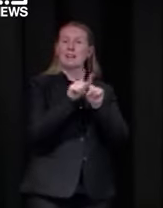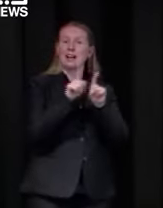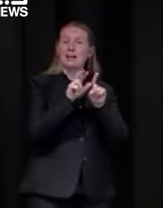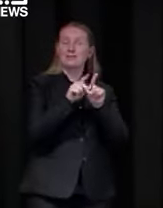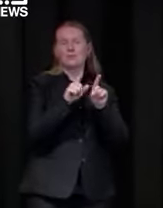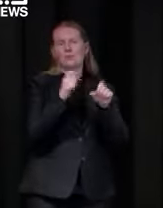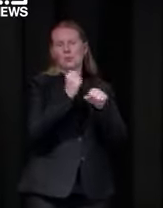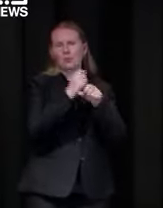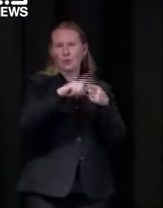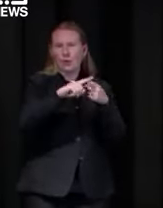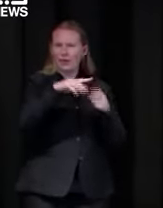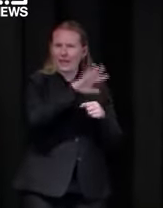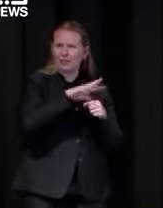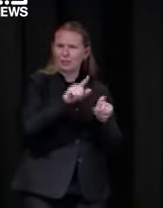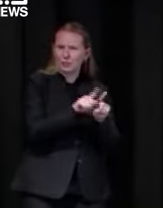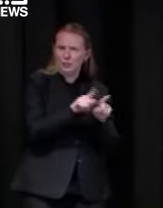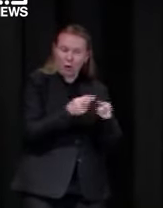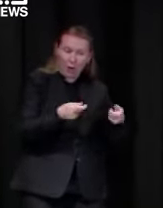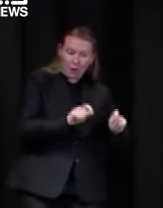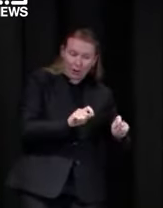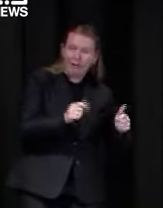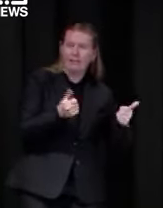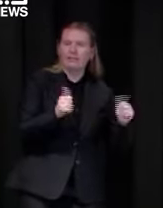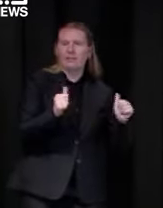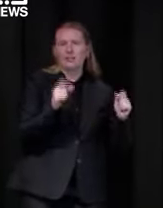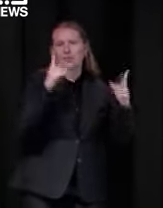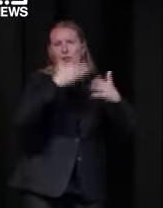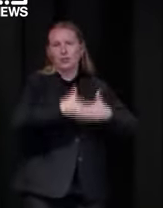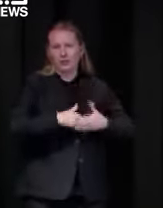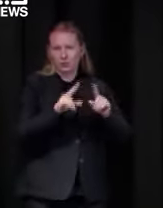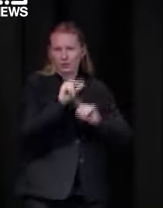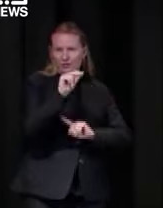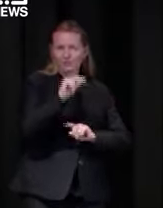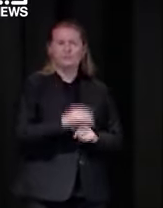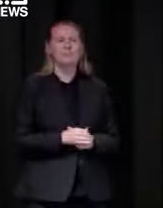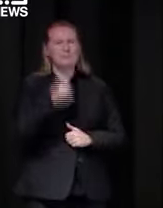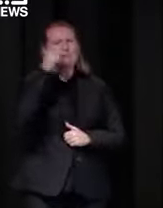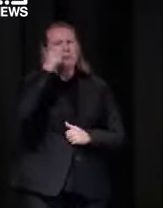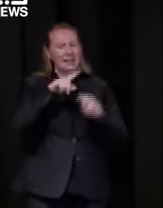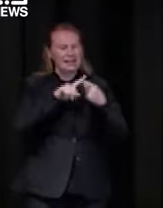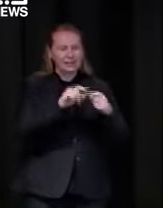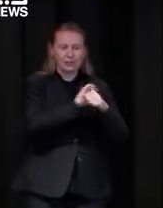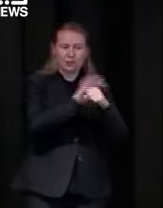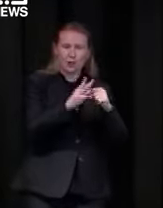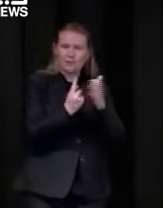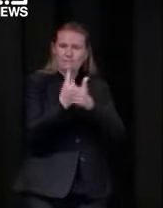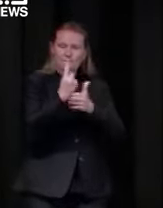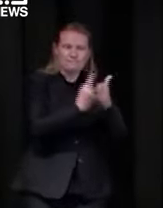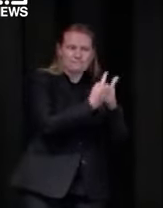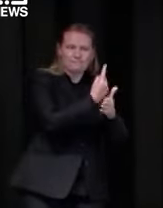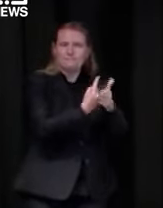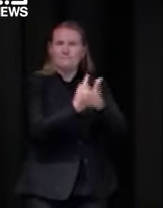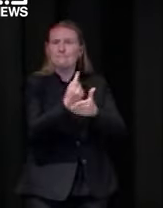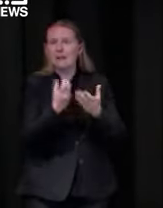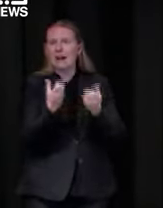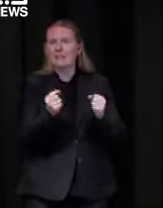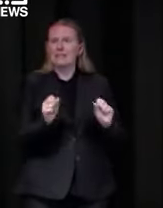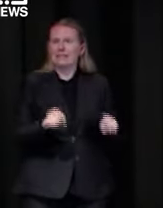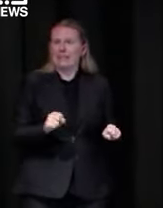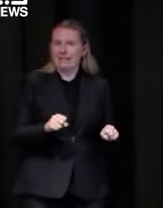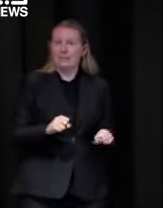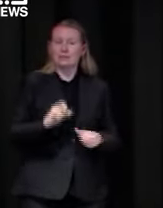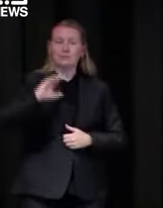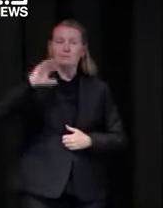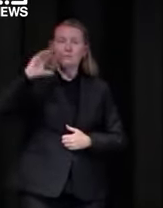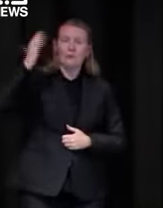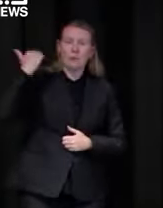city of greater Geelong while there are still cases there and perhaps in another environment and in previous times we would